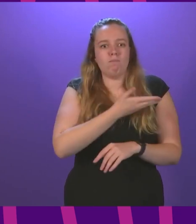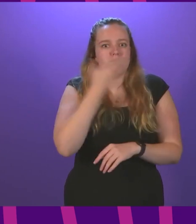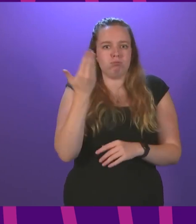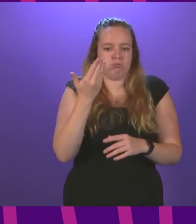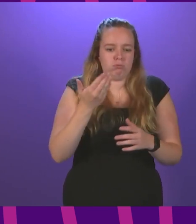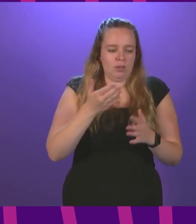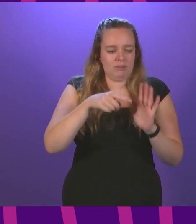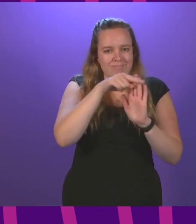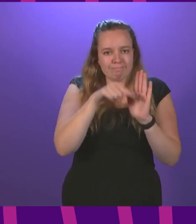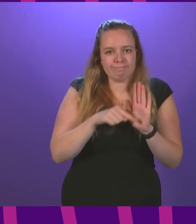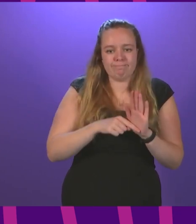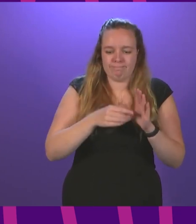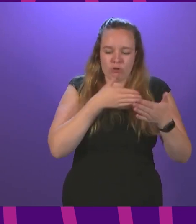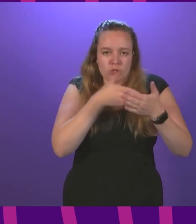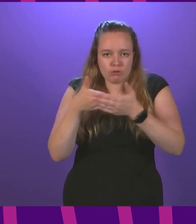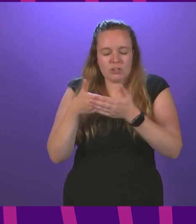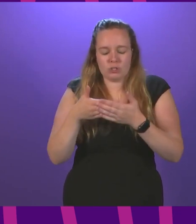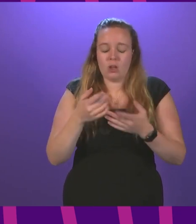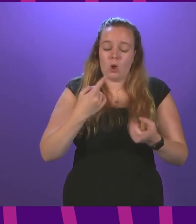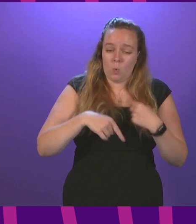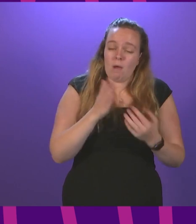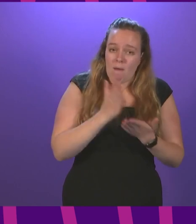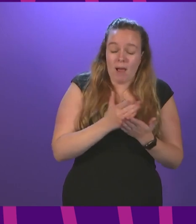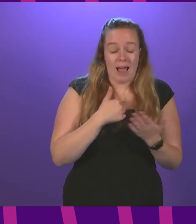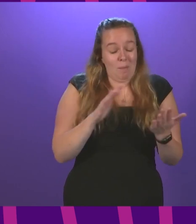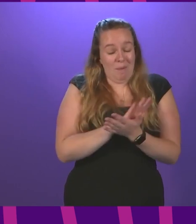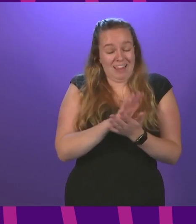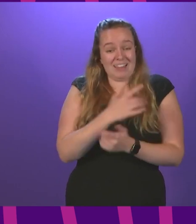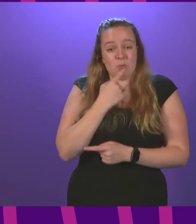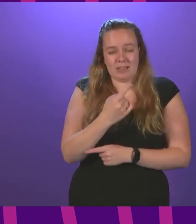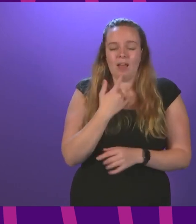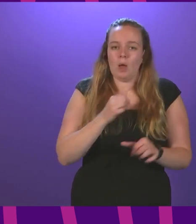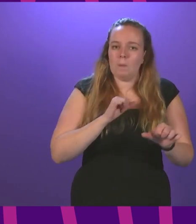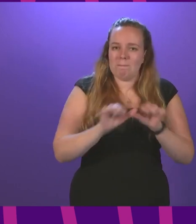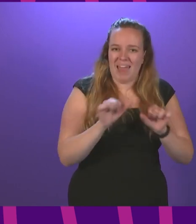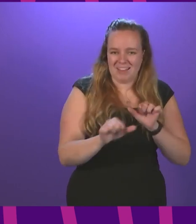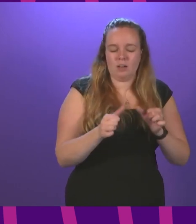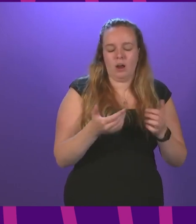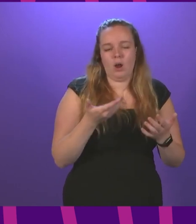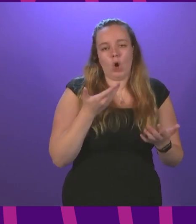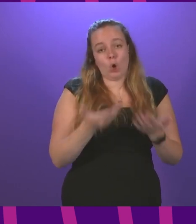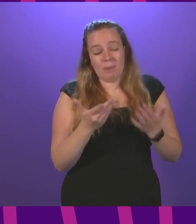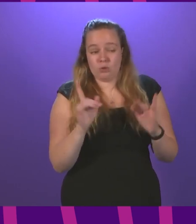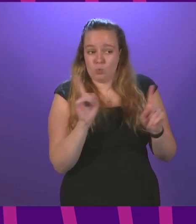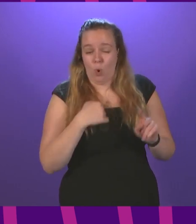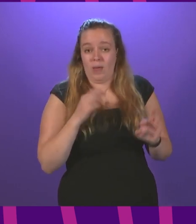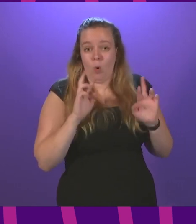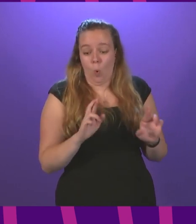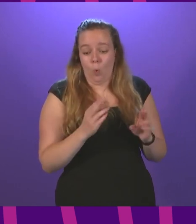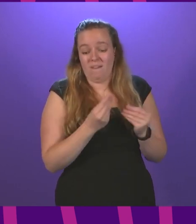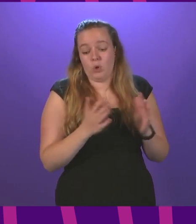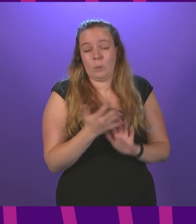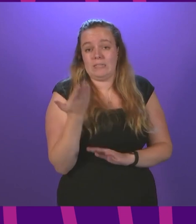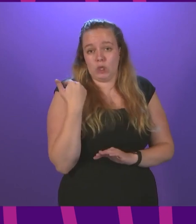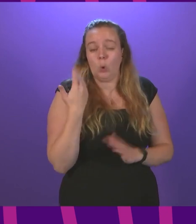restrictions in place, we are, I am pleased to say, in a much better position than we might have hoped for just a few